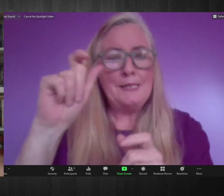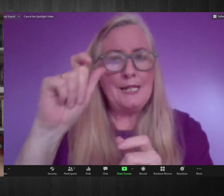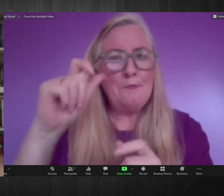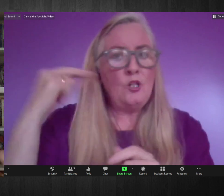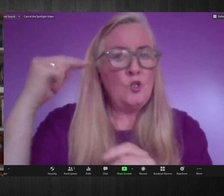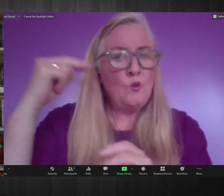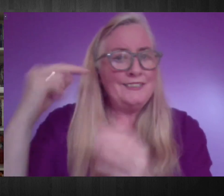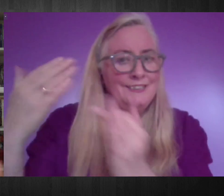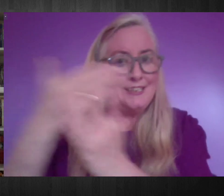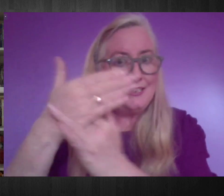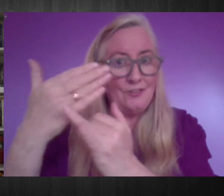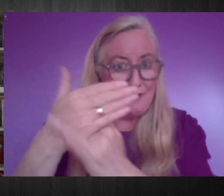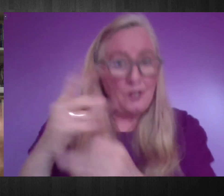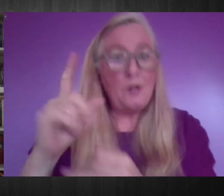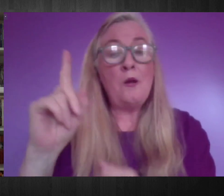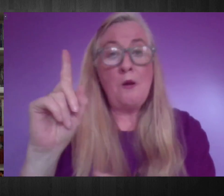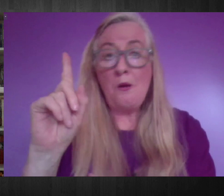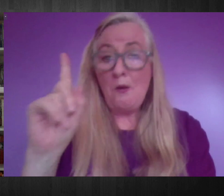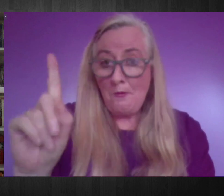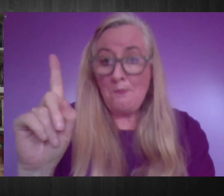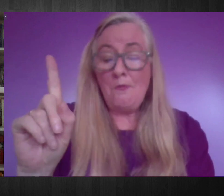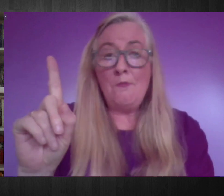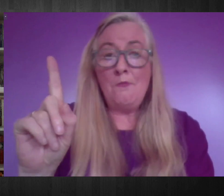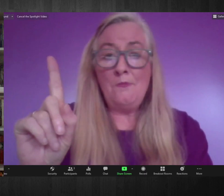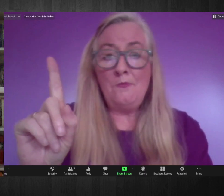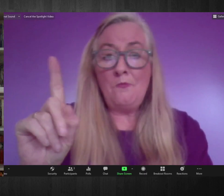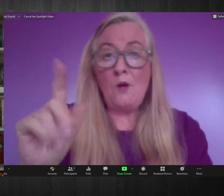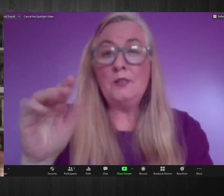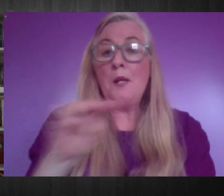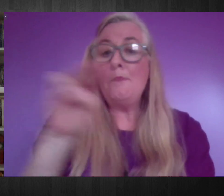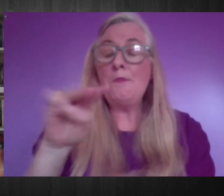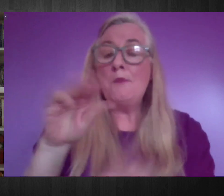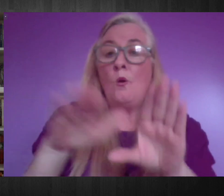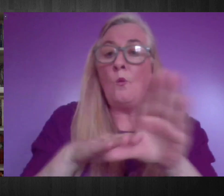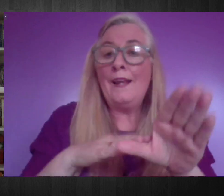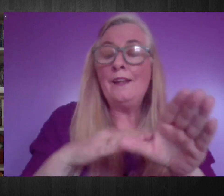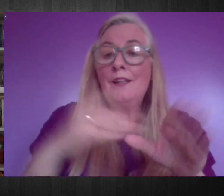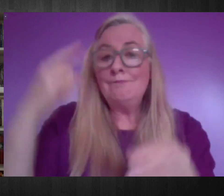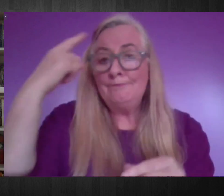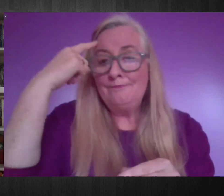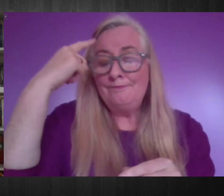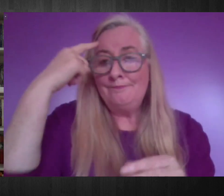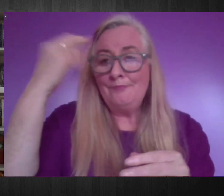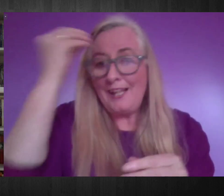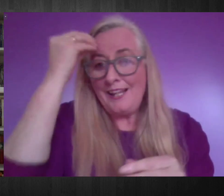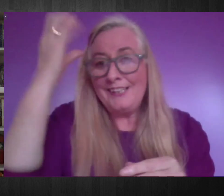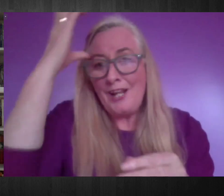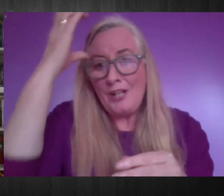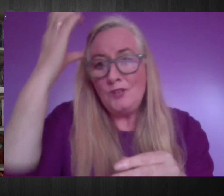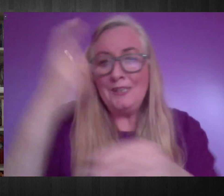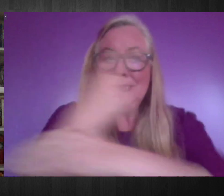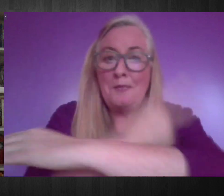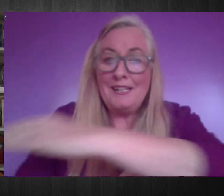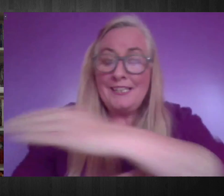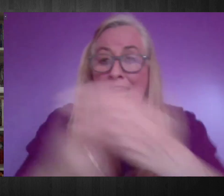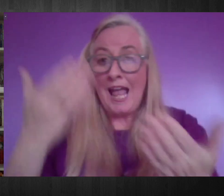But we received information that persons with intellectual disabilities were being dismissed in the emergency units, that they were not allowed